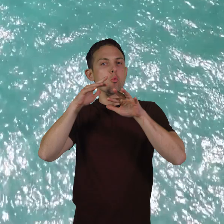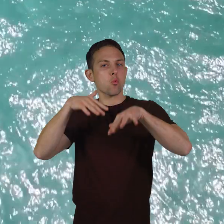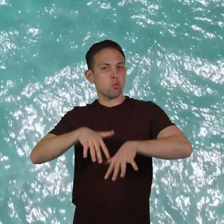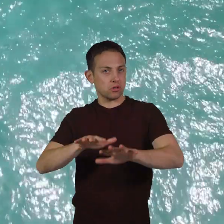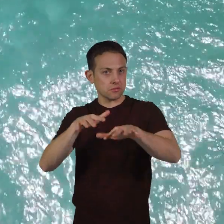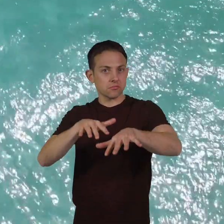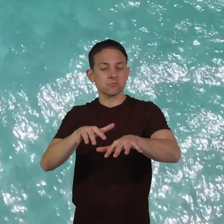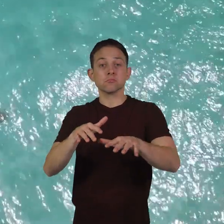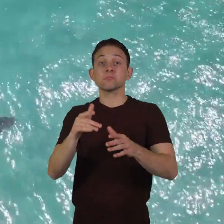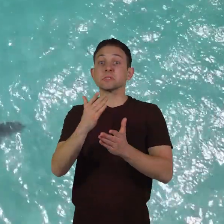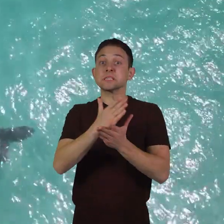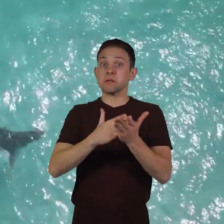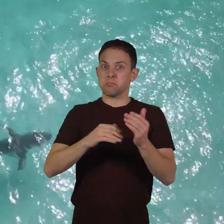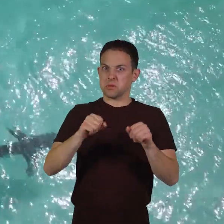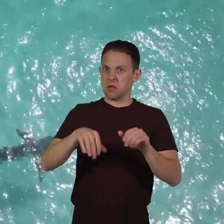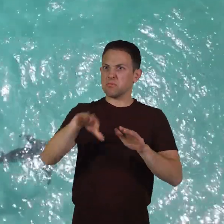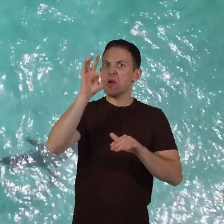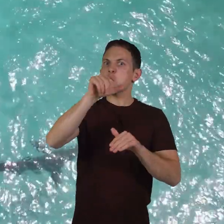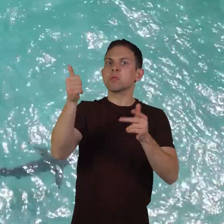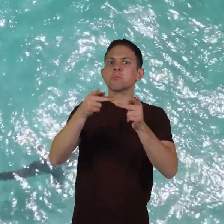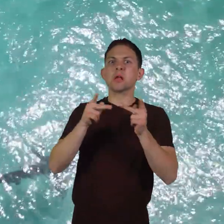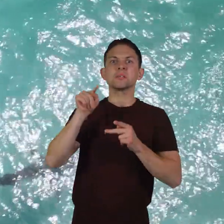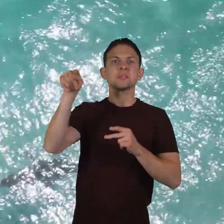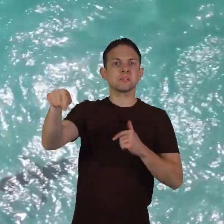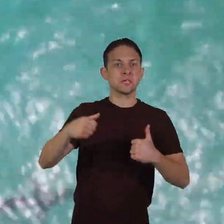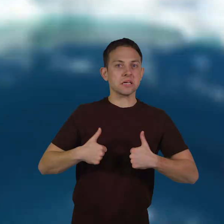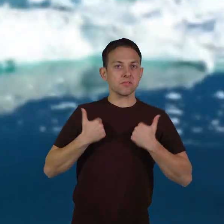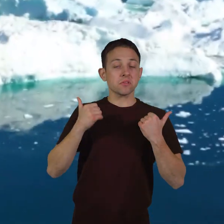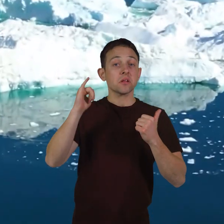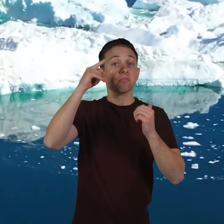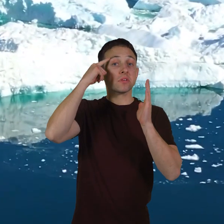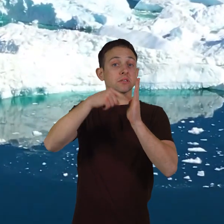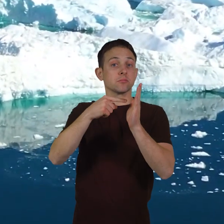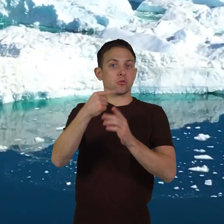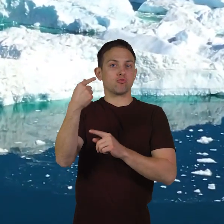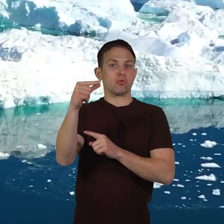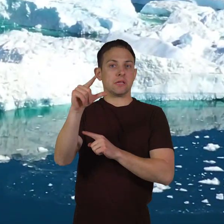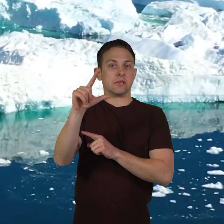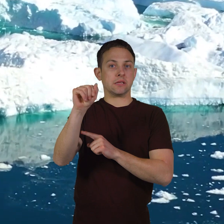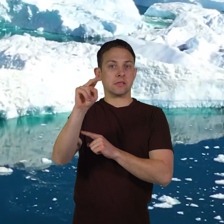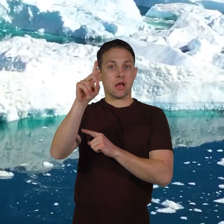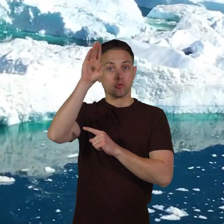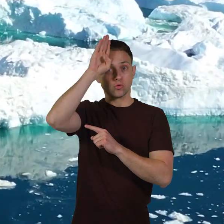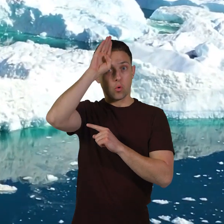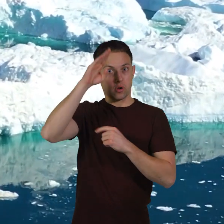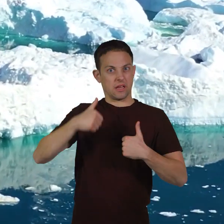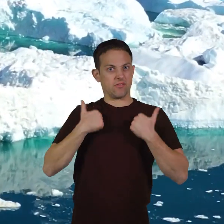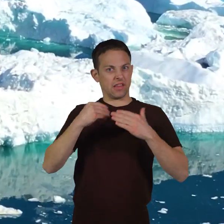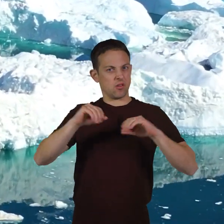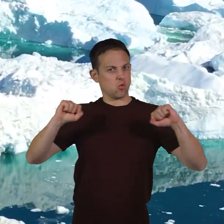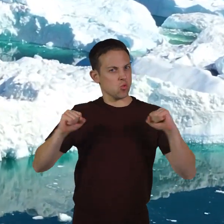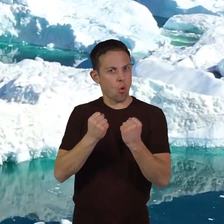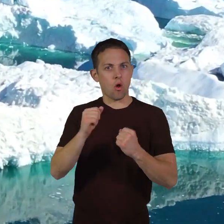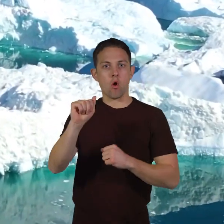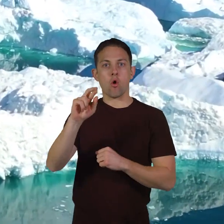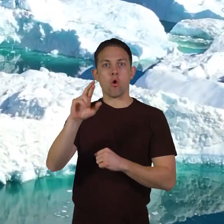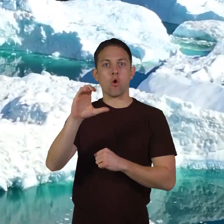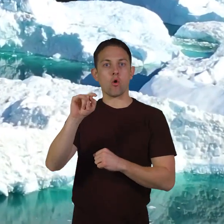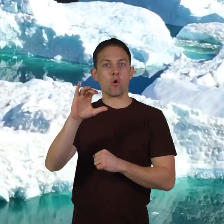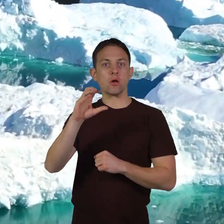oceans, some have found other places to live. For example, the Greenland shark lives in the cold Arctic waters.